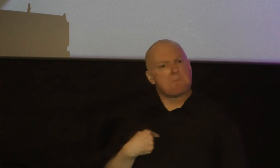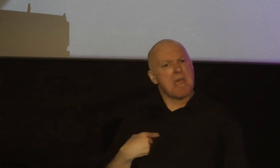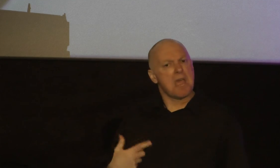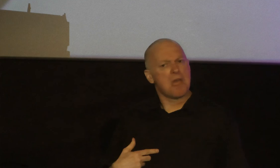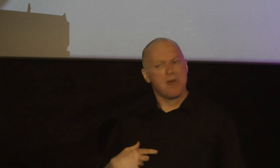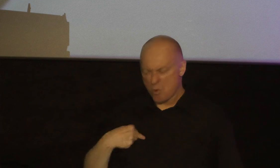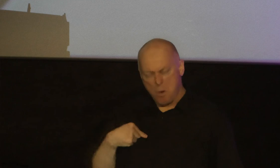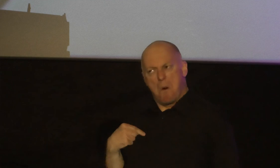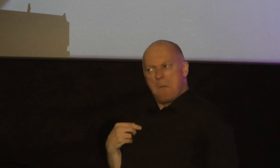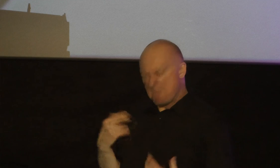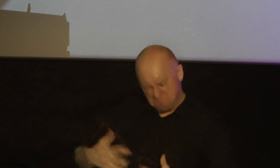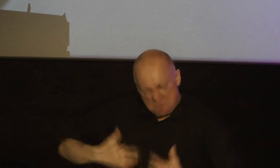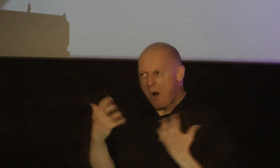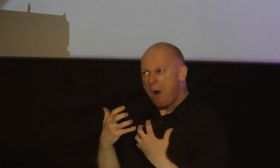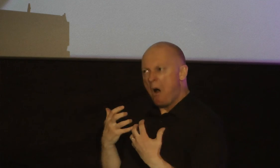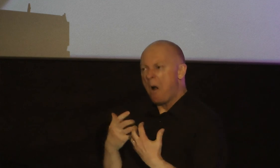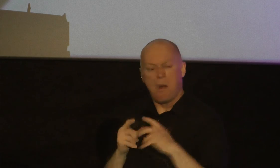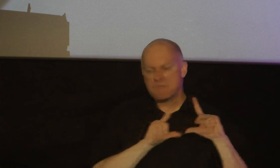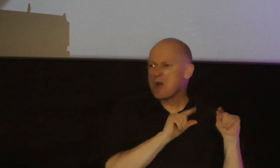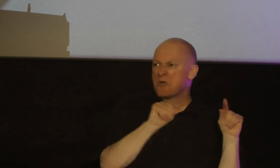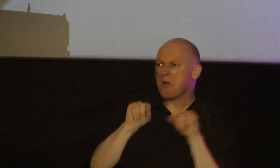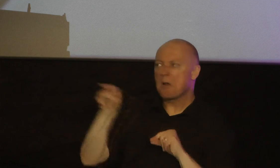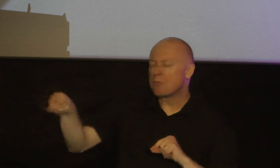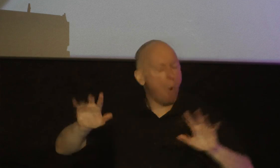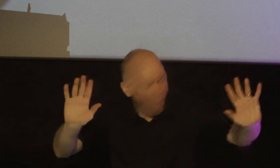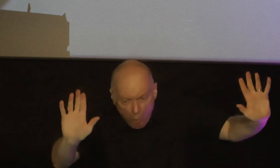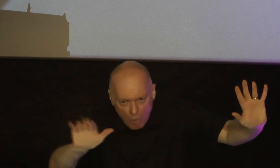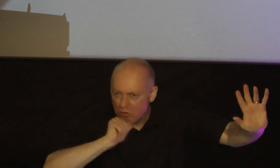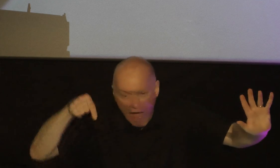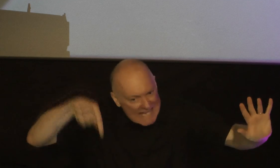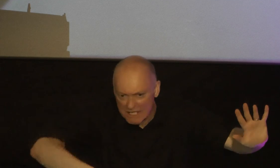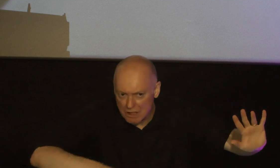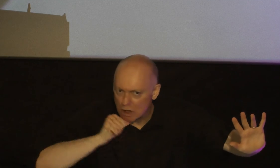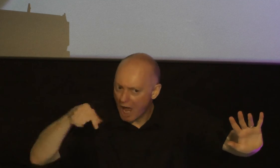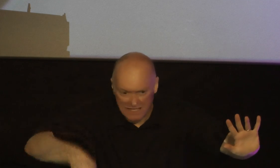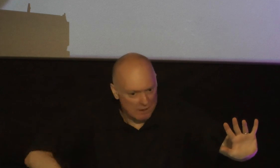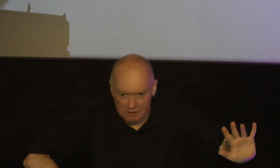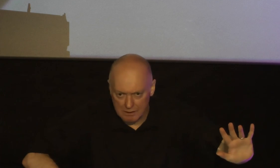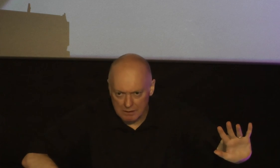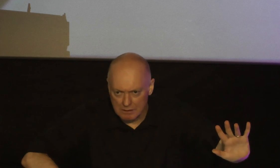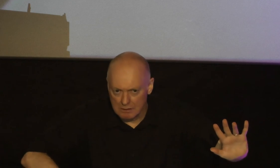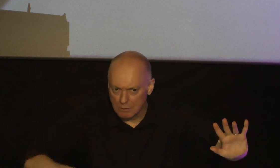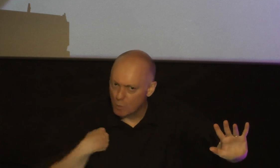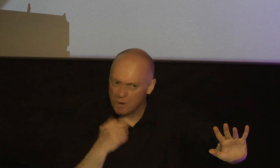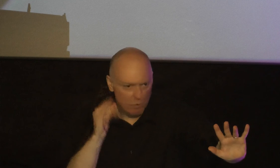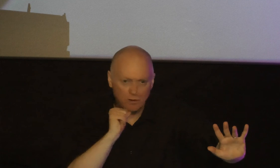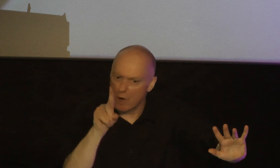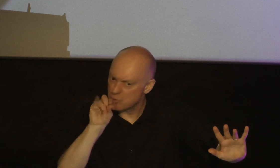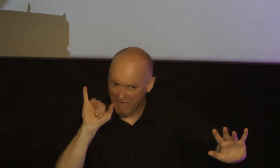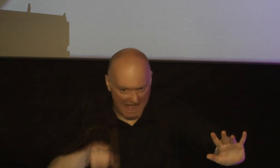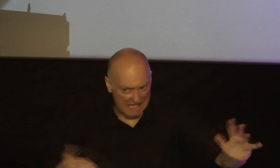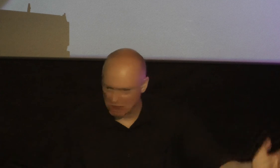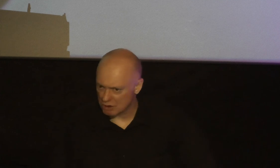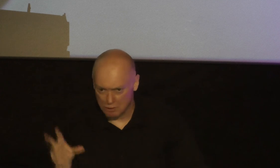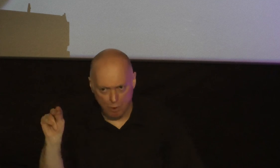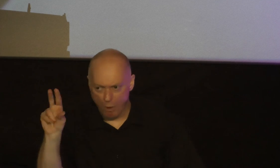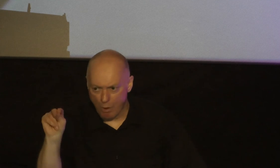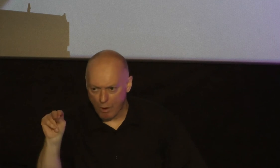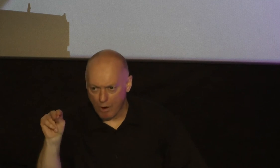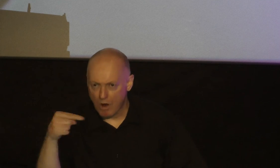gonna get angry and I'm gonna gossip about that we're not gonna do that here we're not because we love each